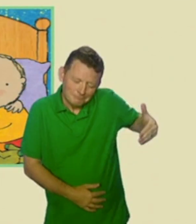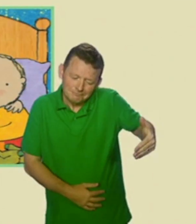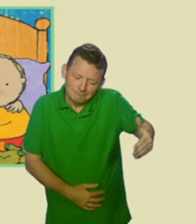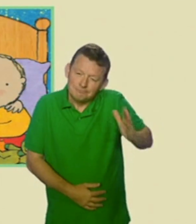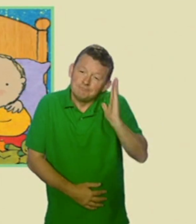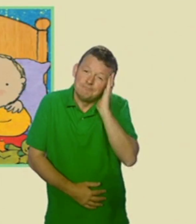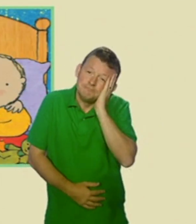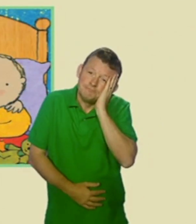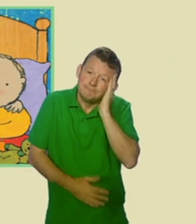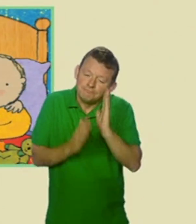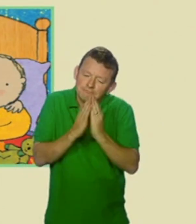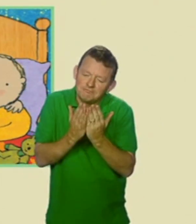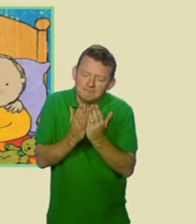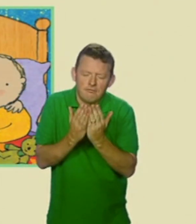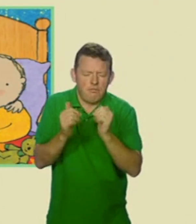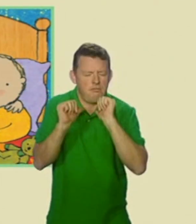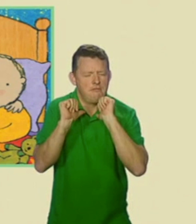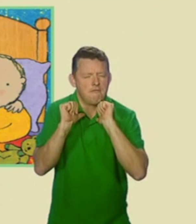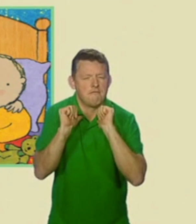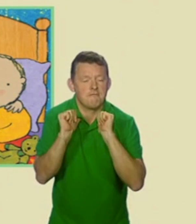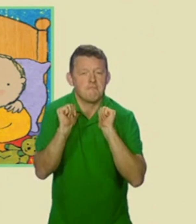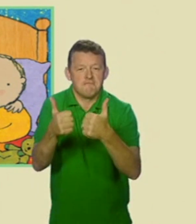Cuddle up. Cuddle Bedtime books are best.